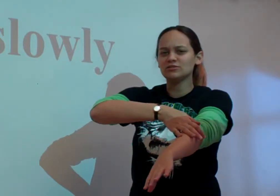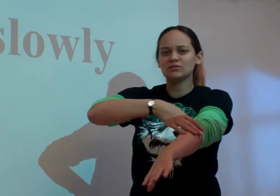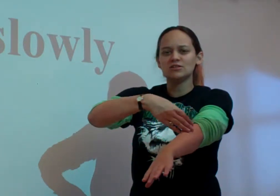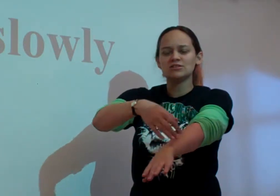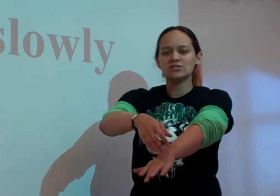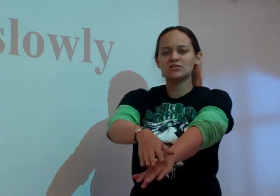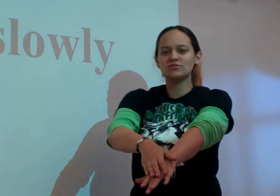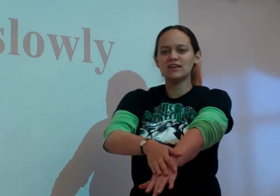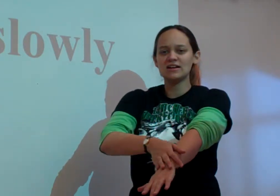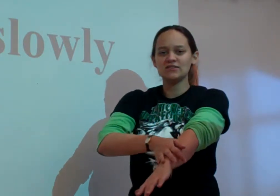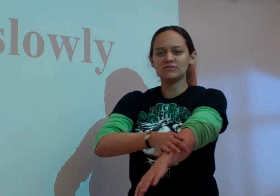Slow down!